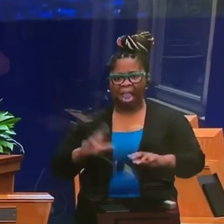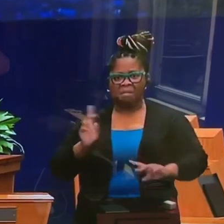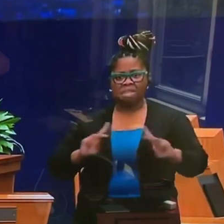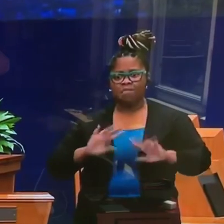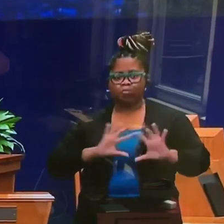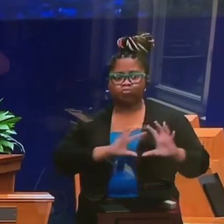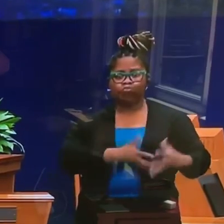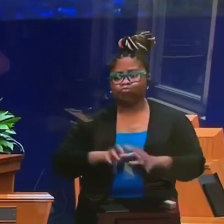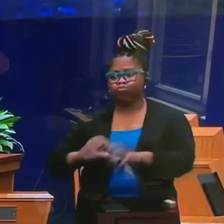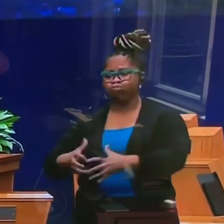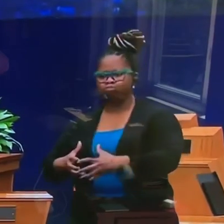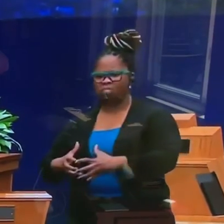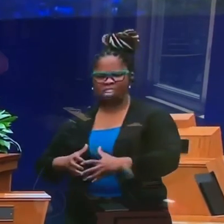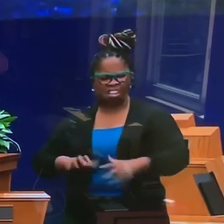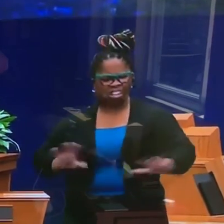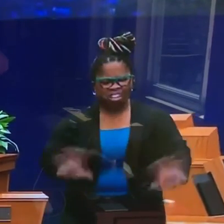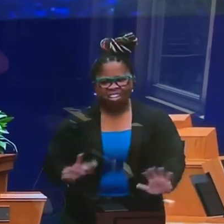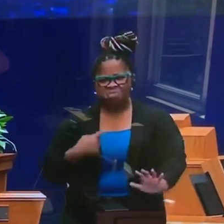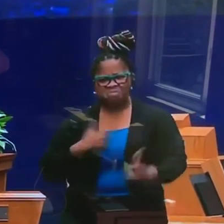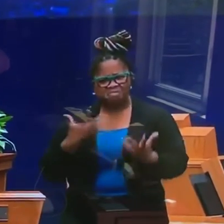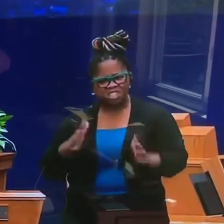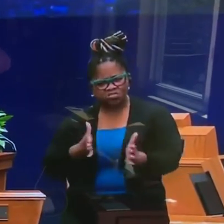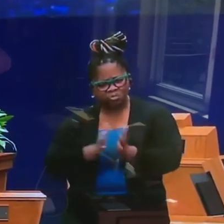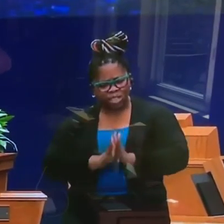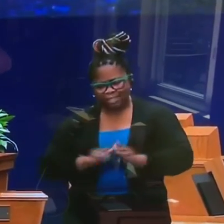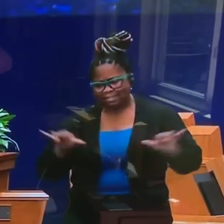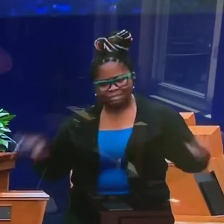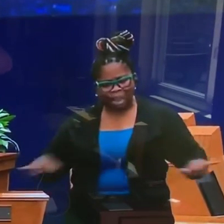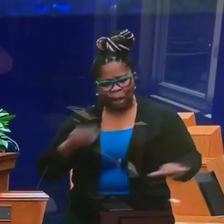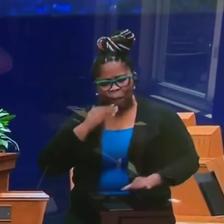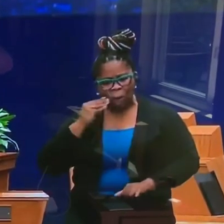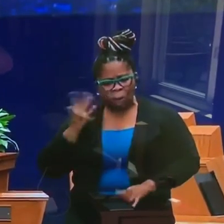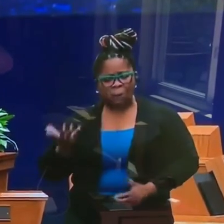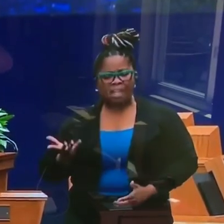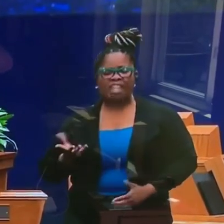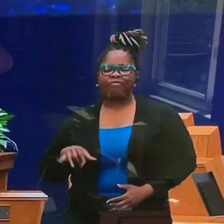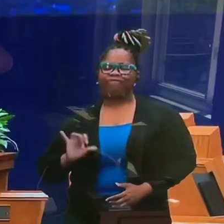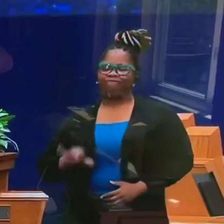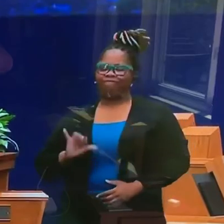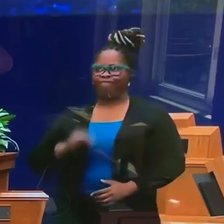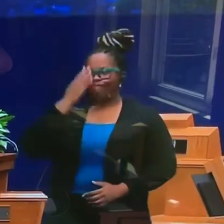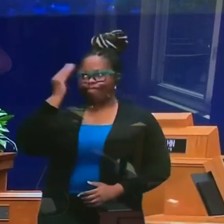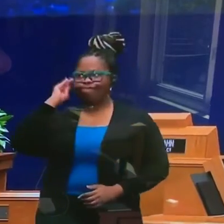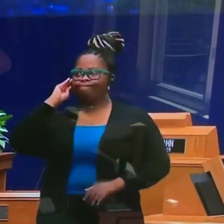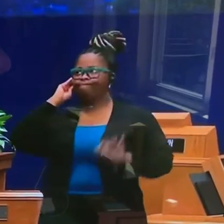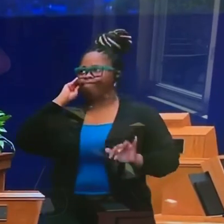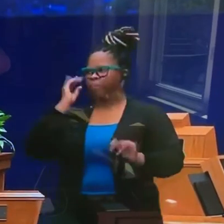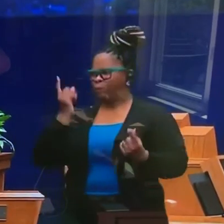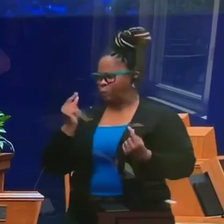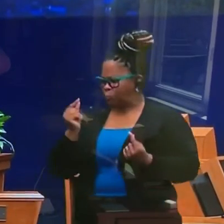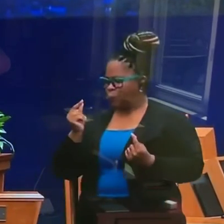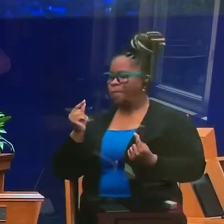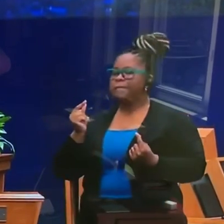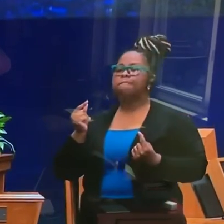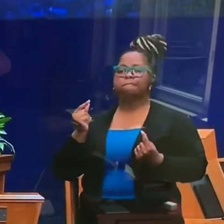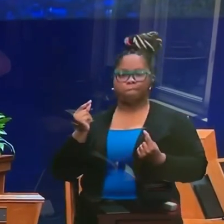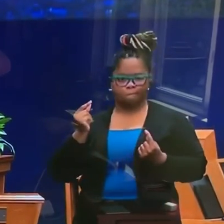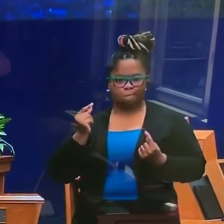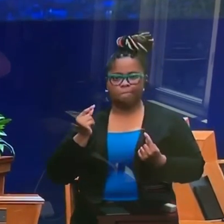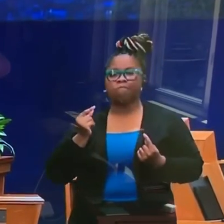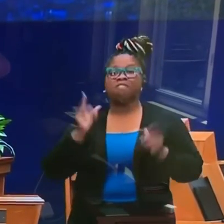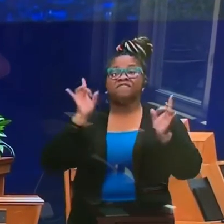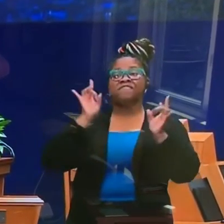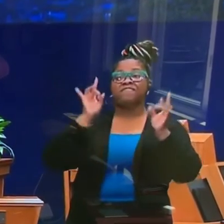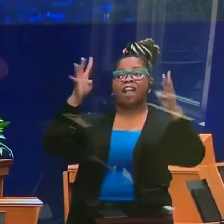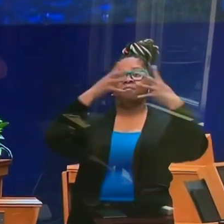requests to stay safer at home. To discourage further unsafe gatherings along the coast, we removed volleyball nets